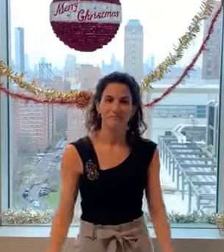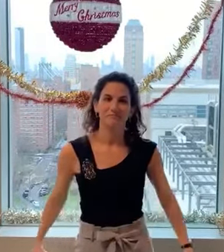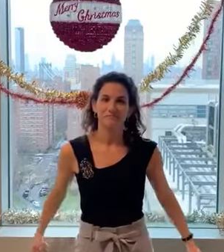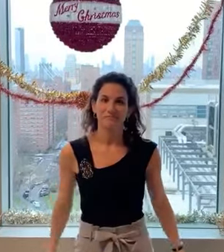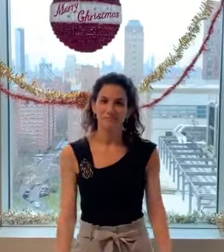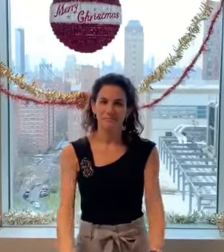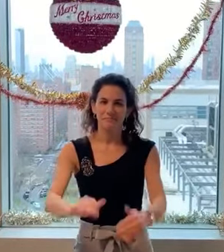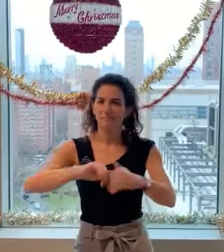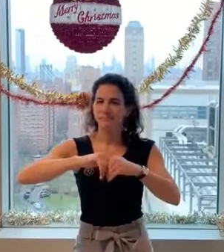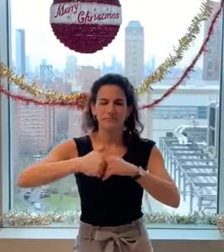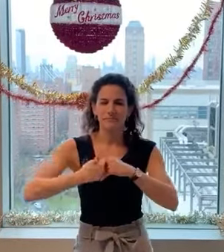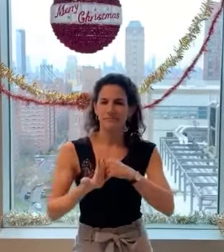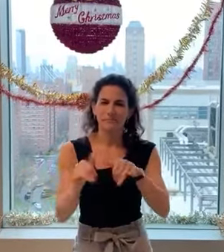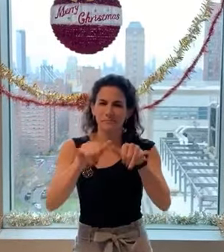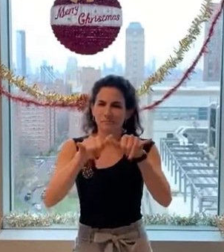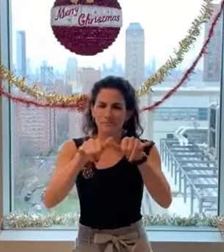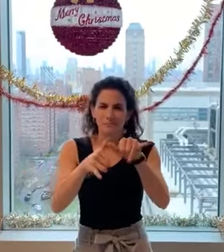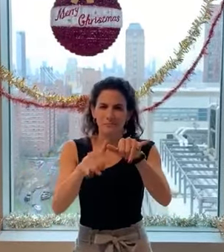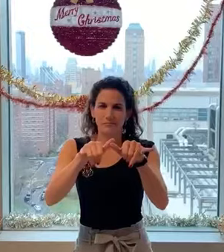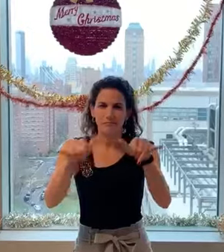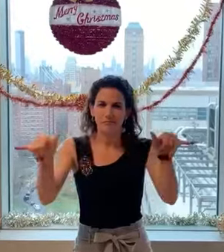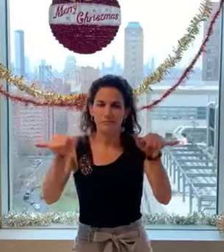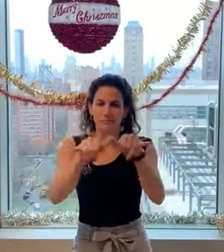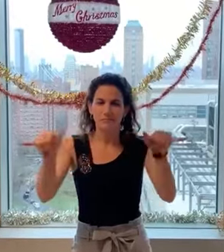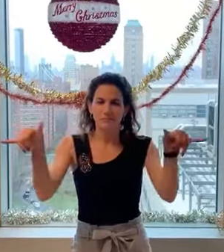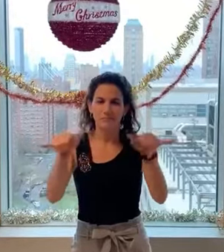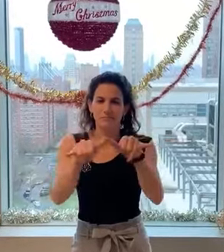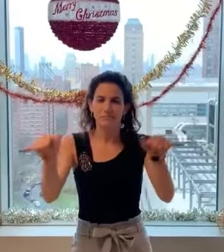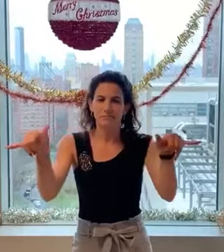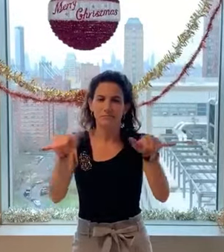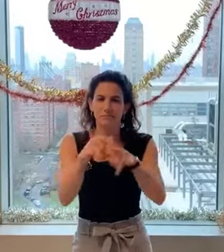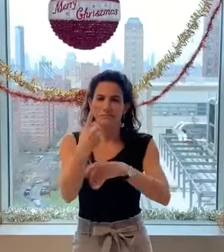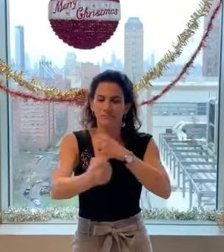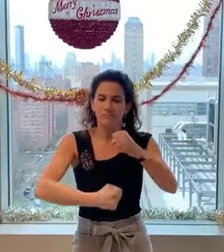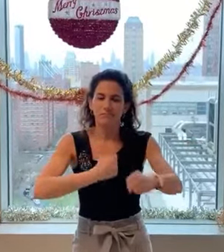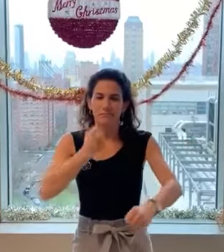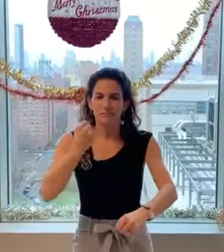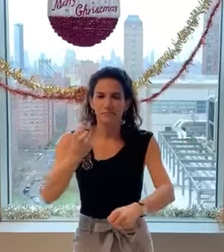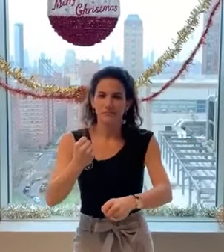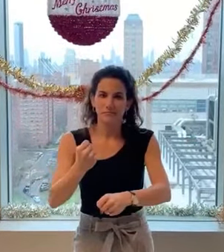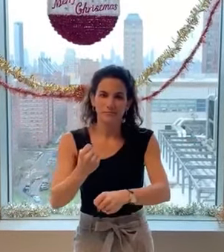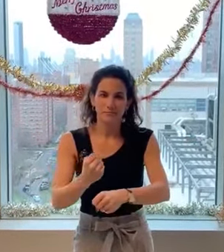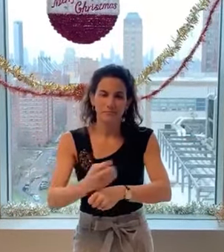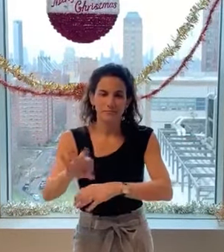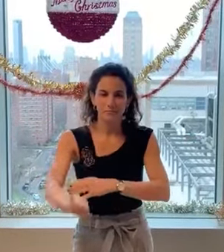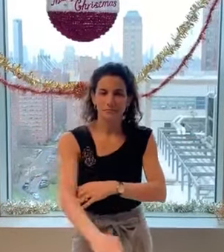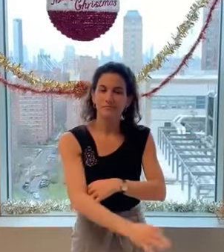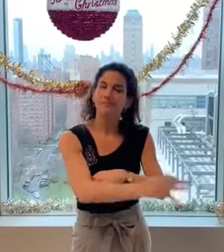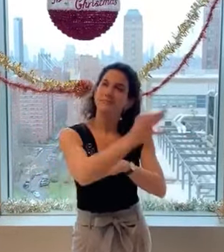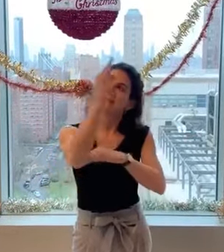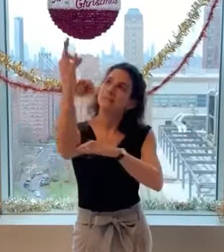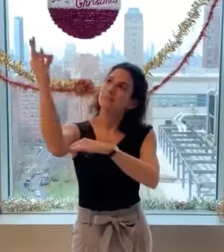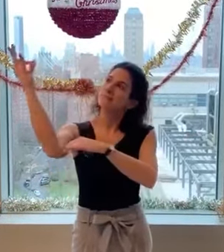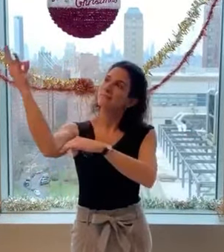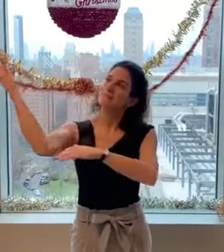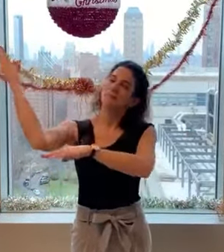How do you measure, measure a year? In daylights, in